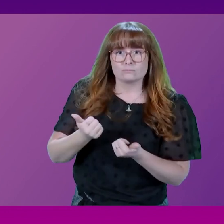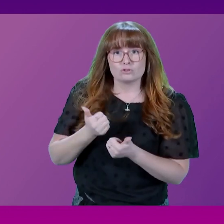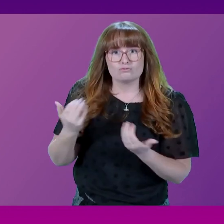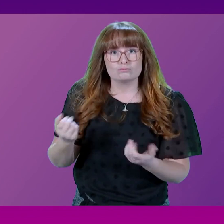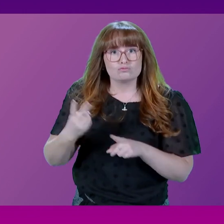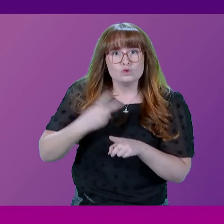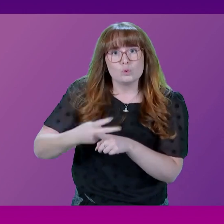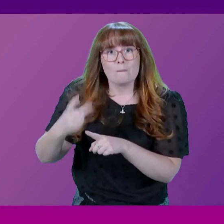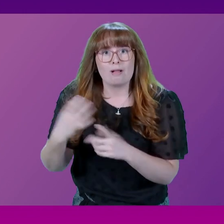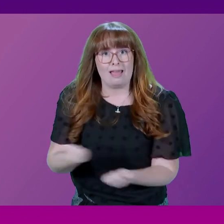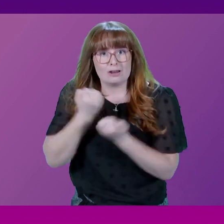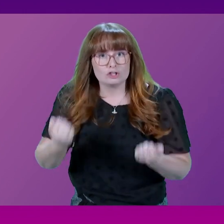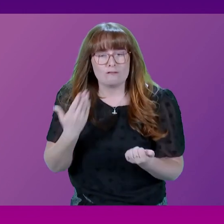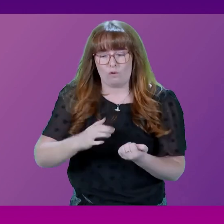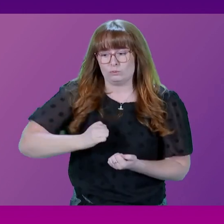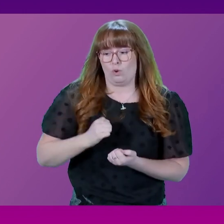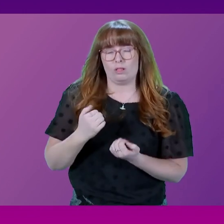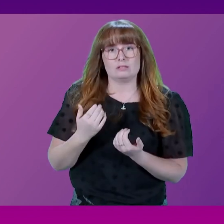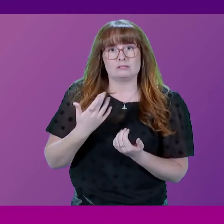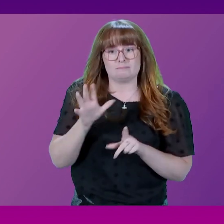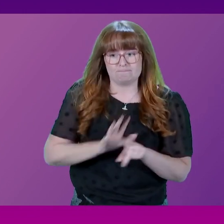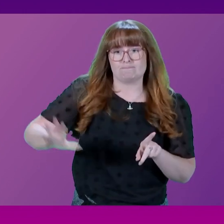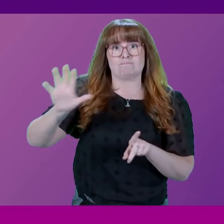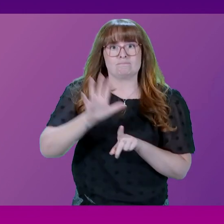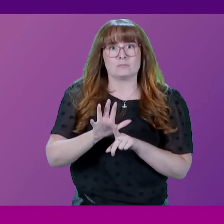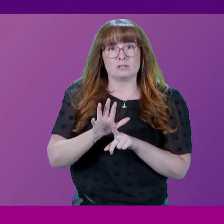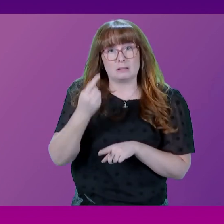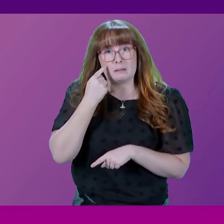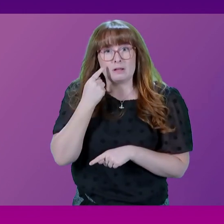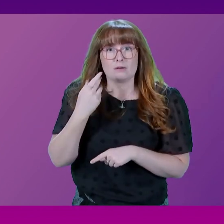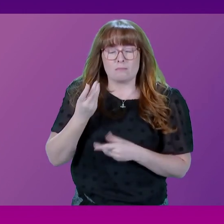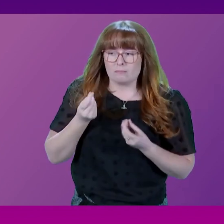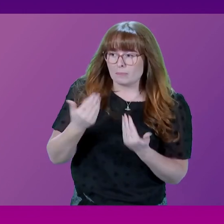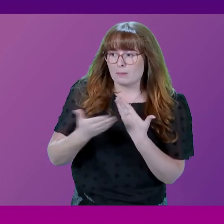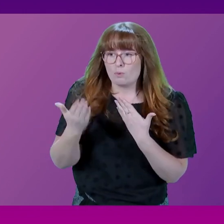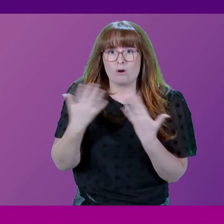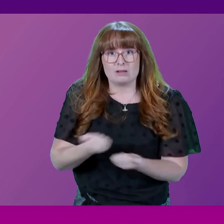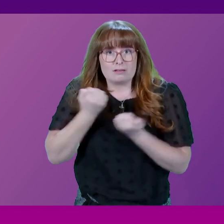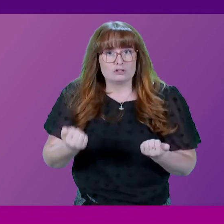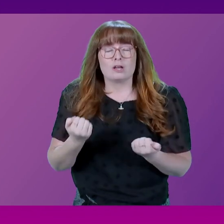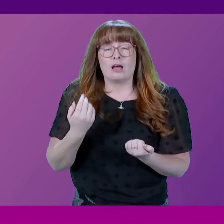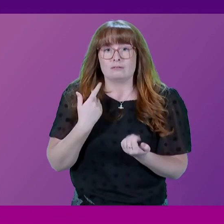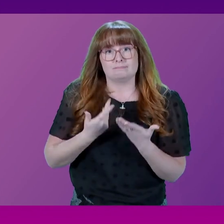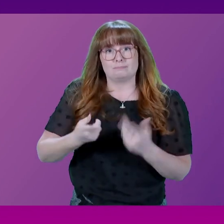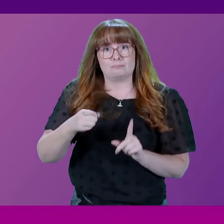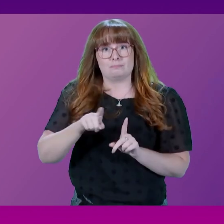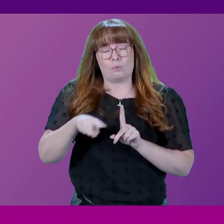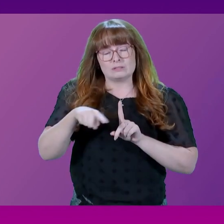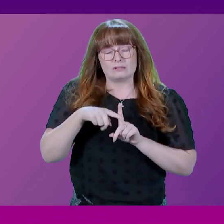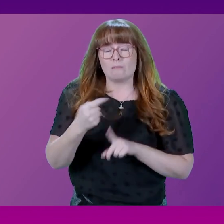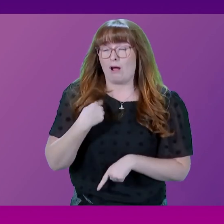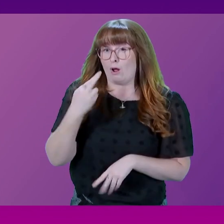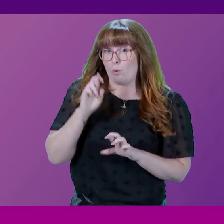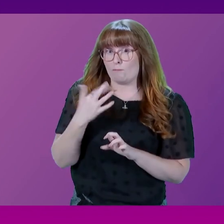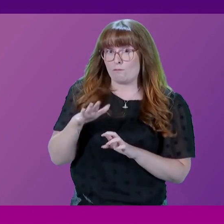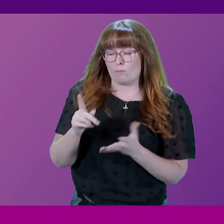from Scotland's abundant renewable energy resources, seeking to give us first-mover advantage. But I do hope, on the back of industry